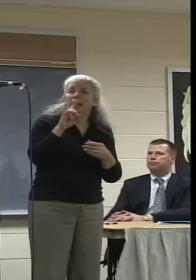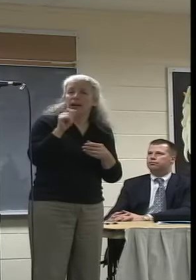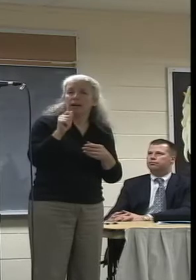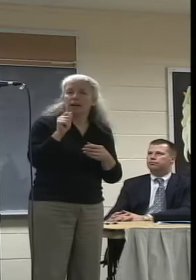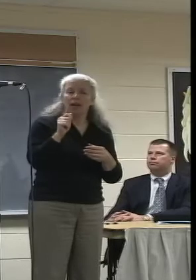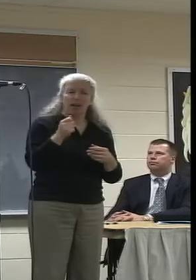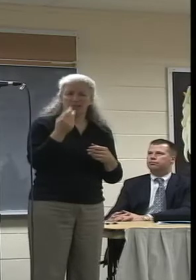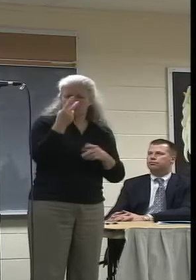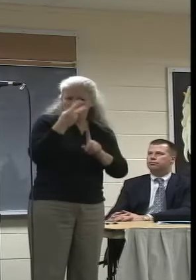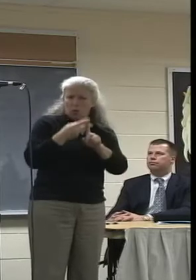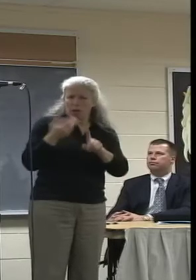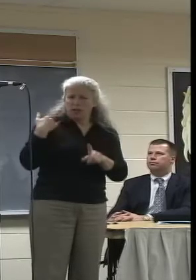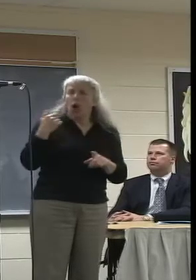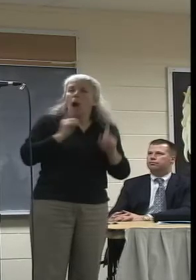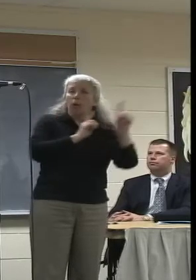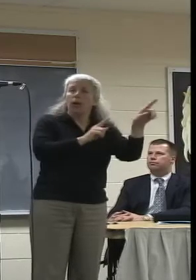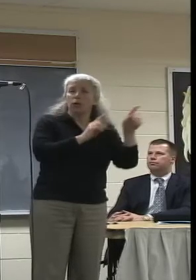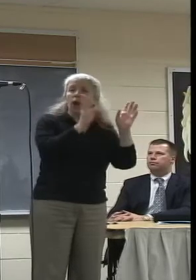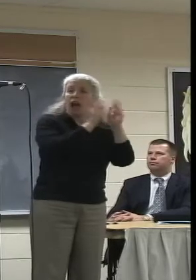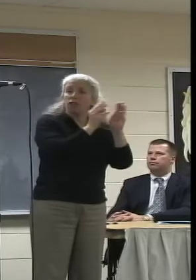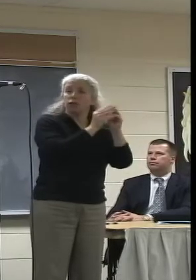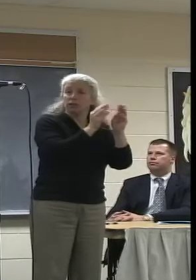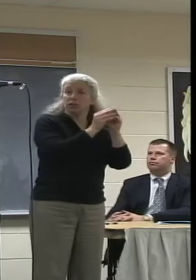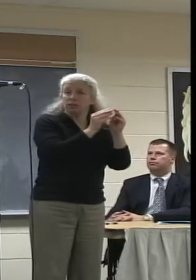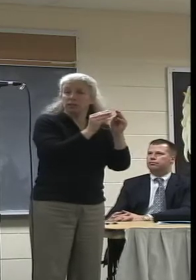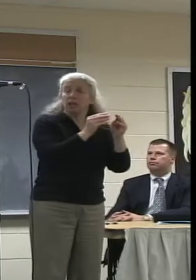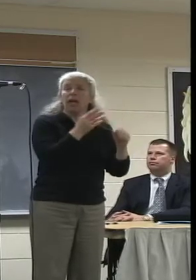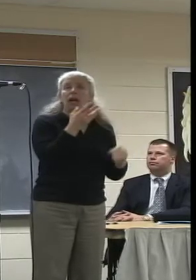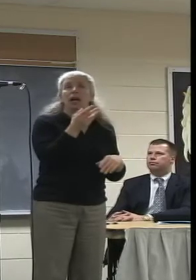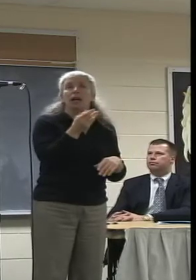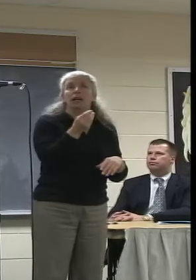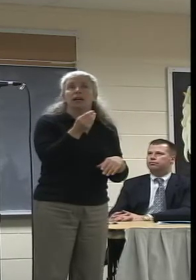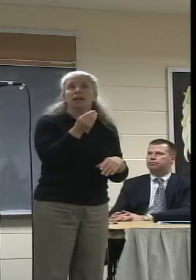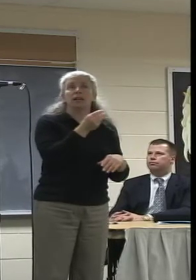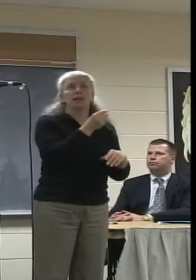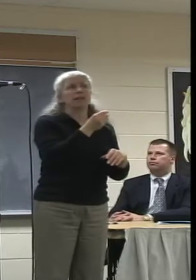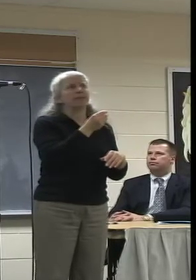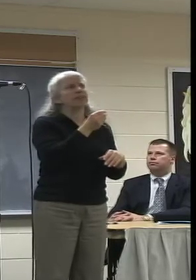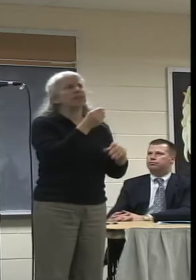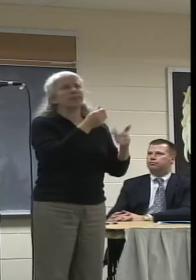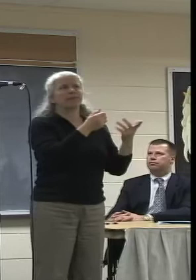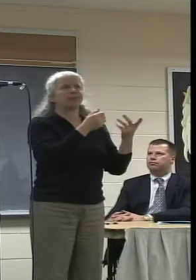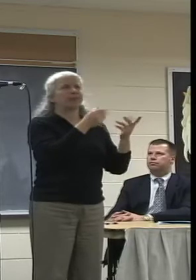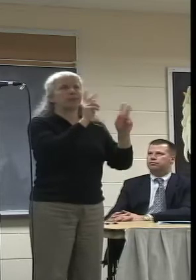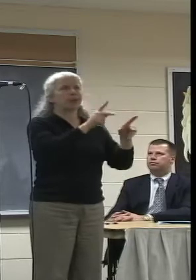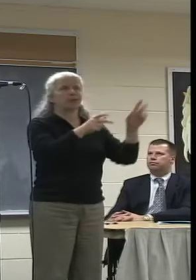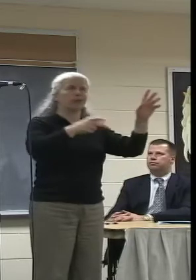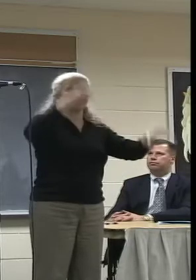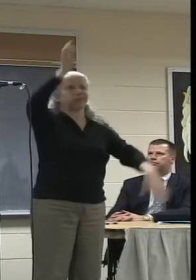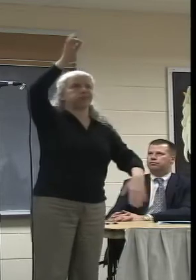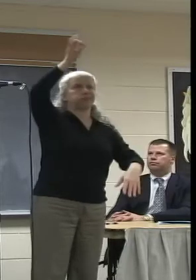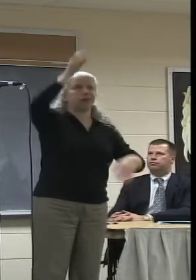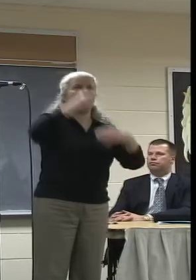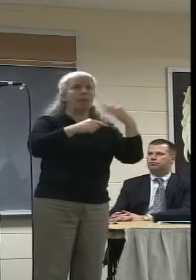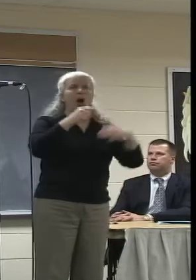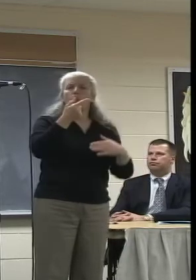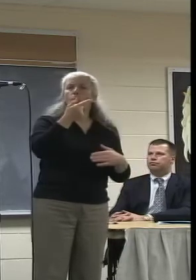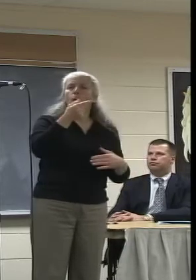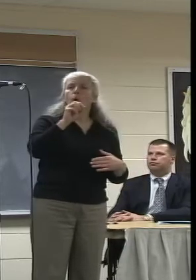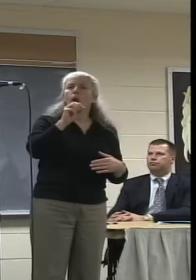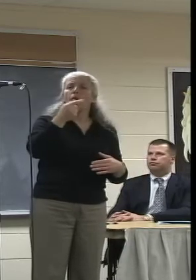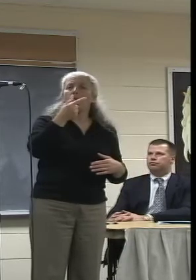at a couple of months ago where the chief evangelist for Google made a presentation.